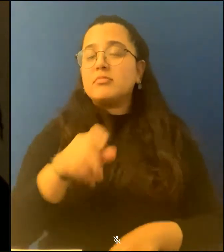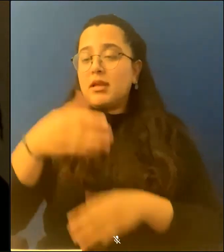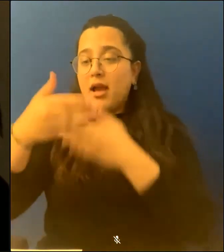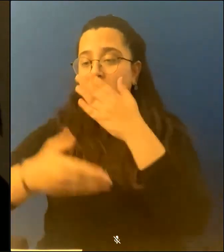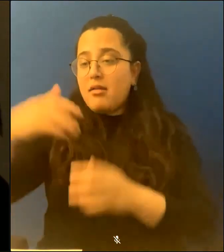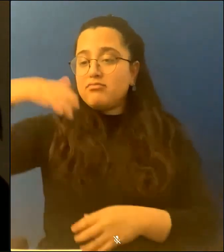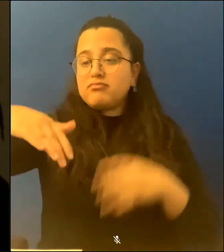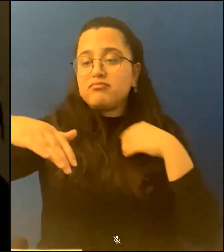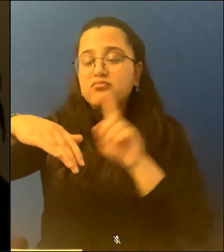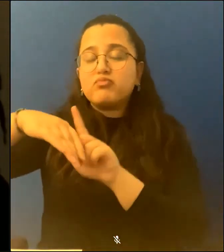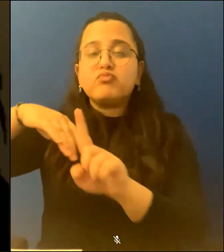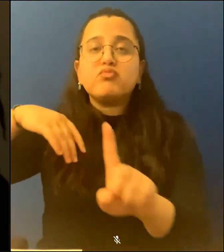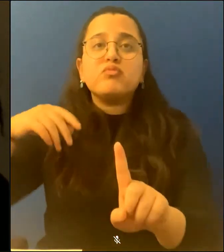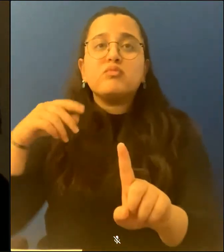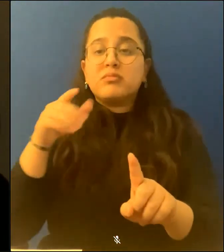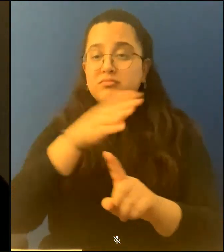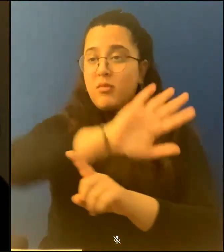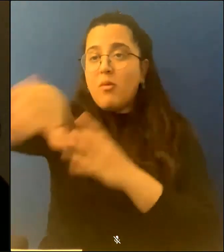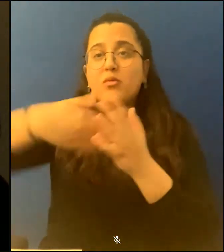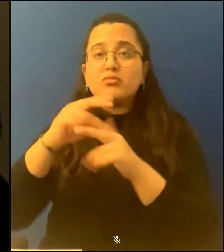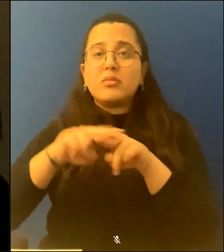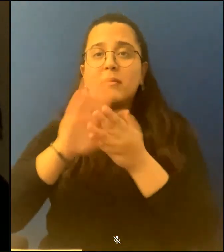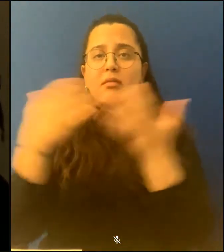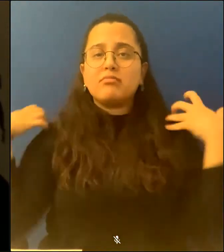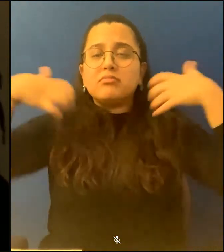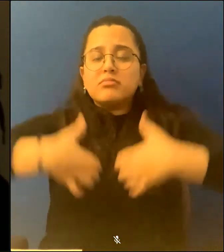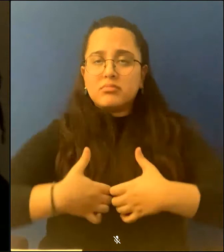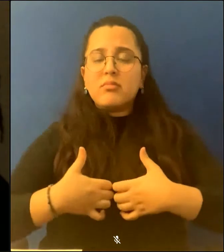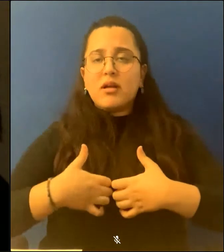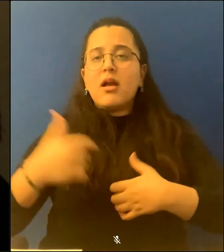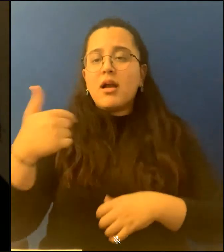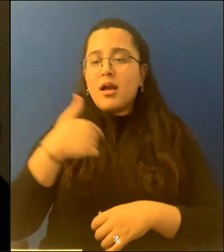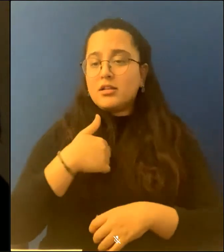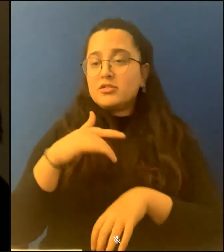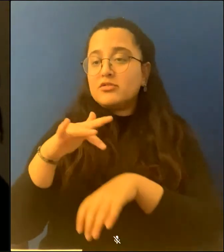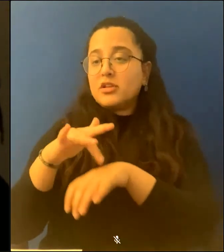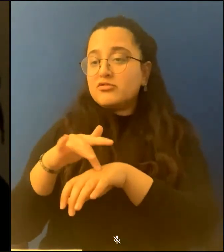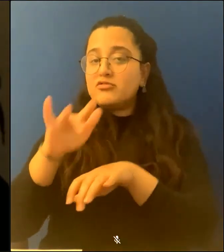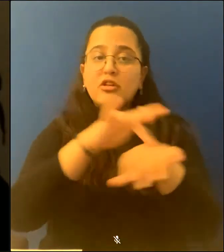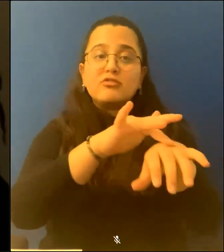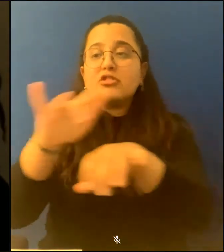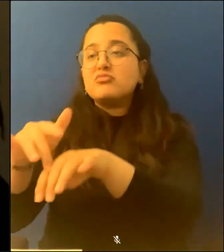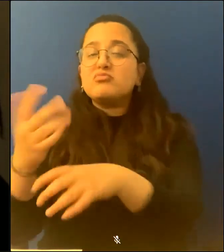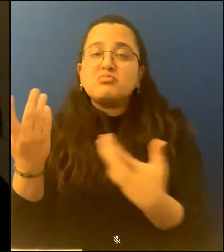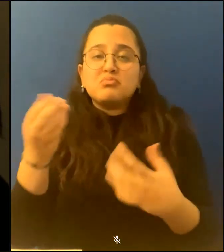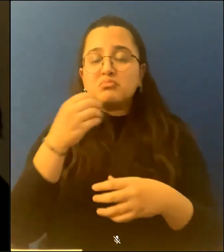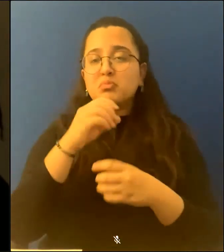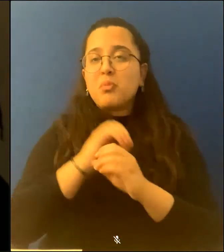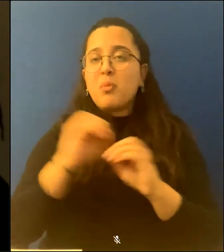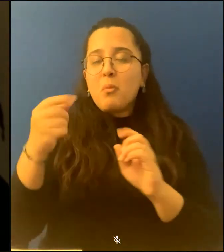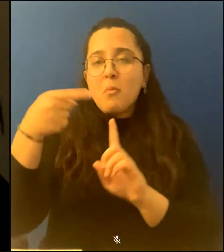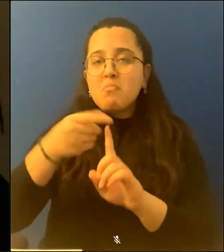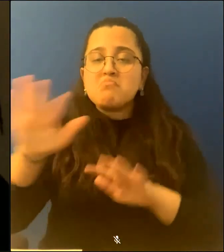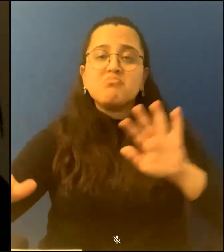becomes a garment I put on. I touch indiscriminately. I can't say, I can't stay. I